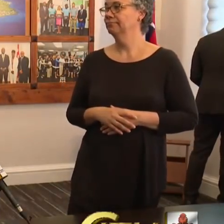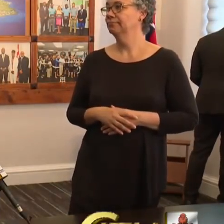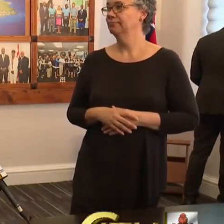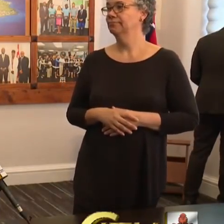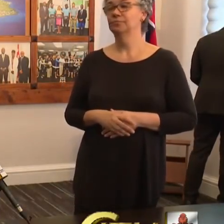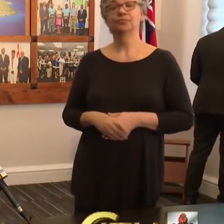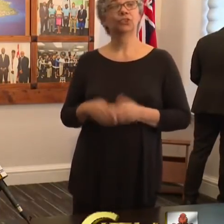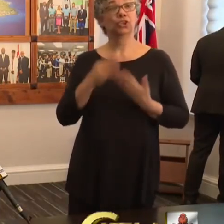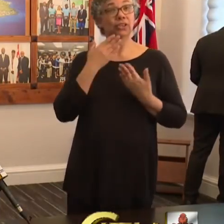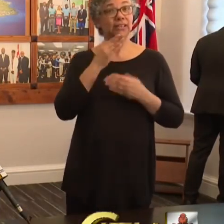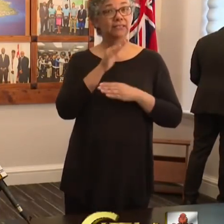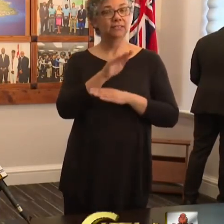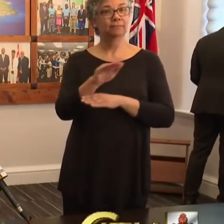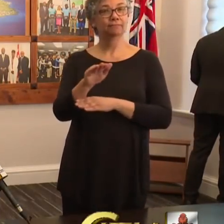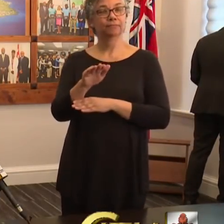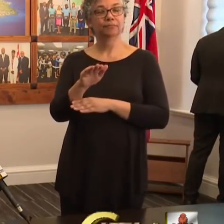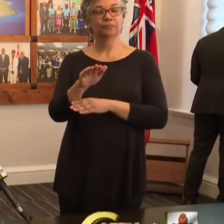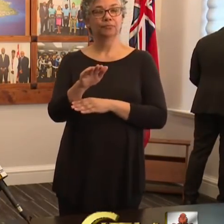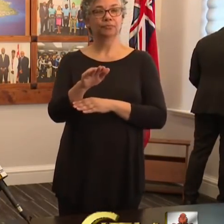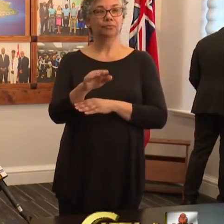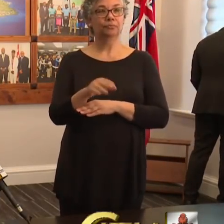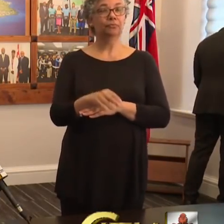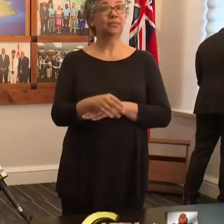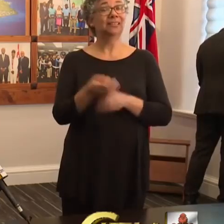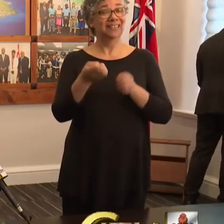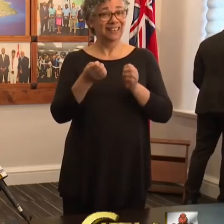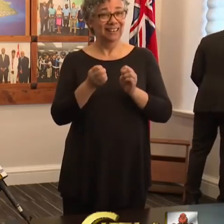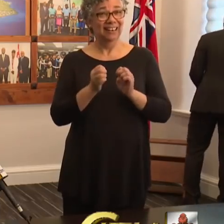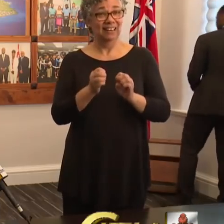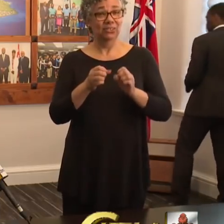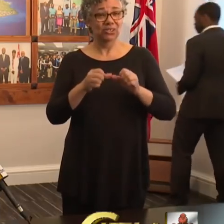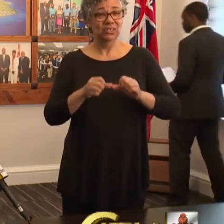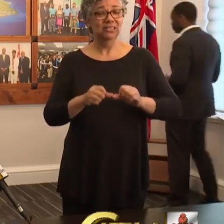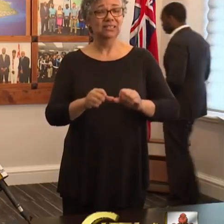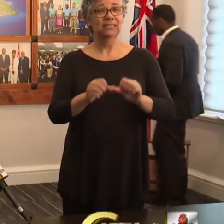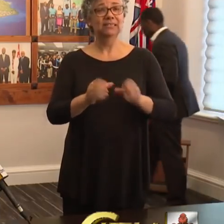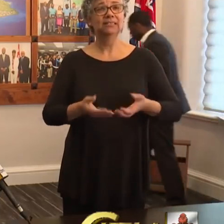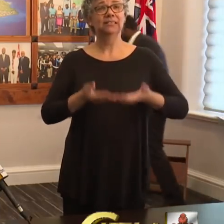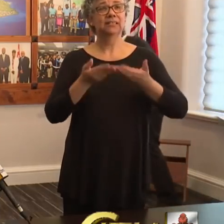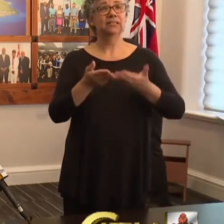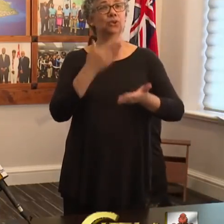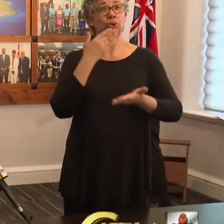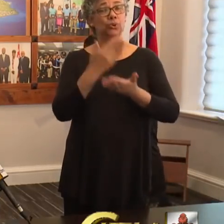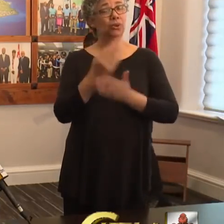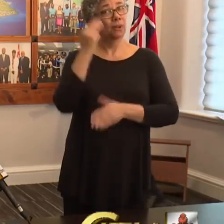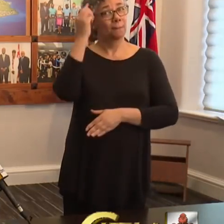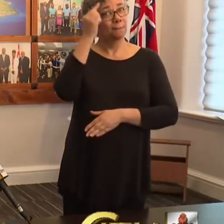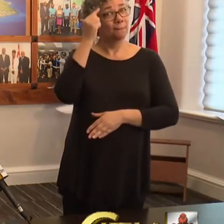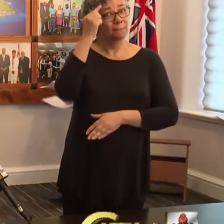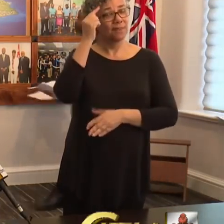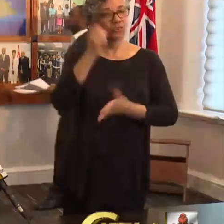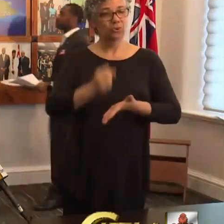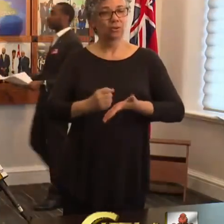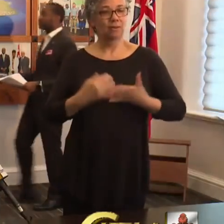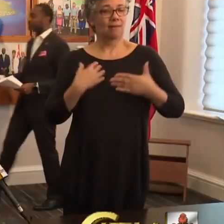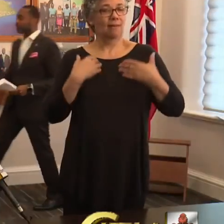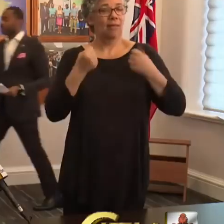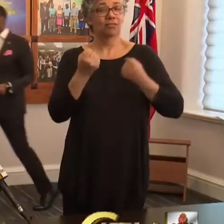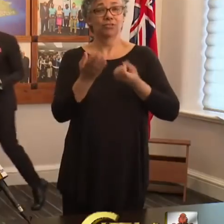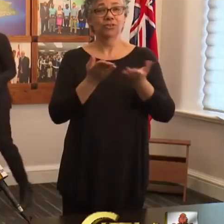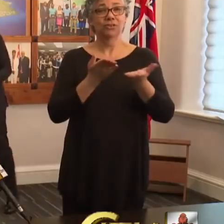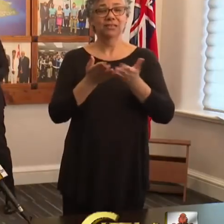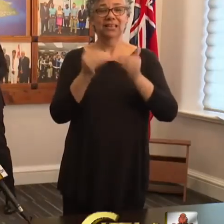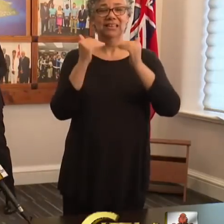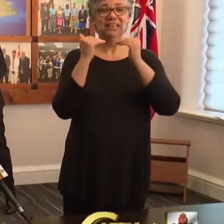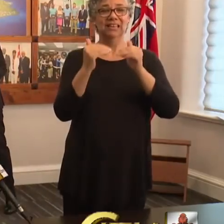Good evening. In an effort to continue to provide appropriate mental health services and limit client presence